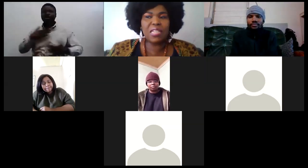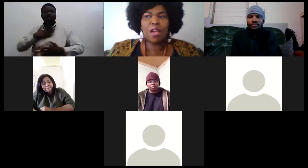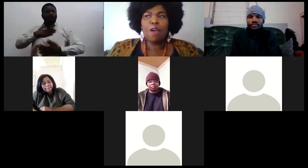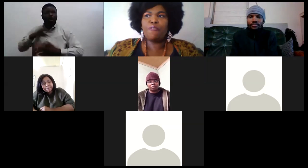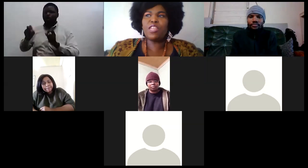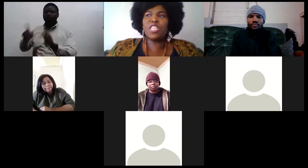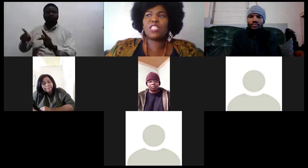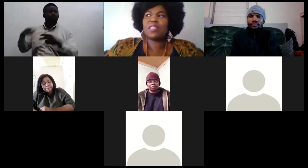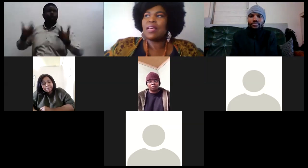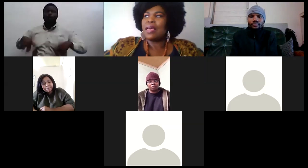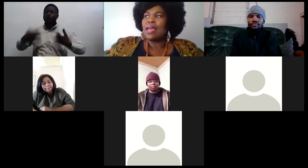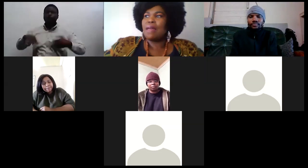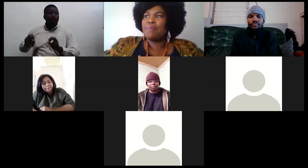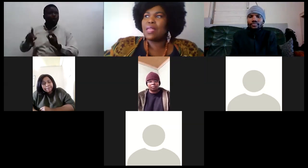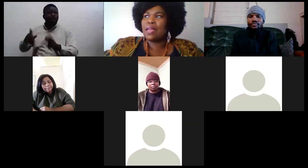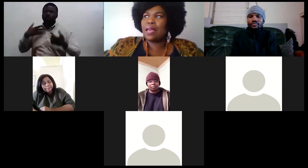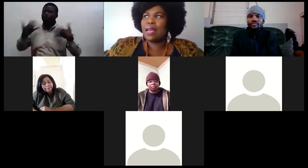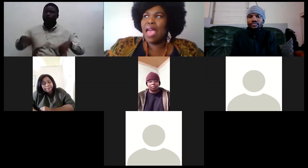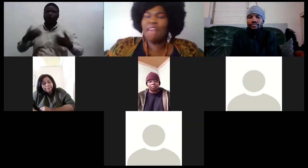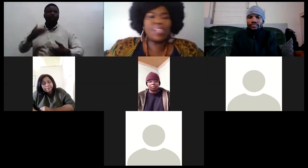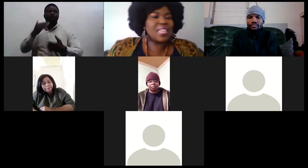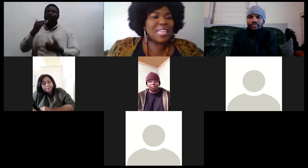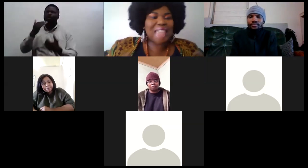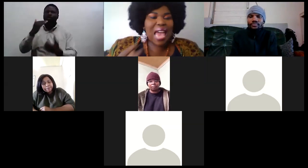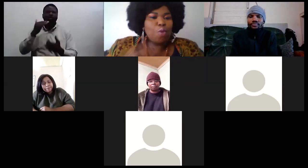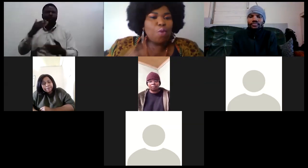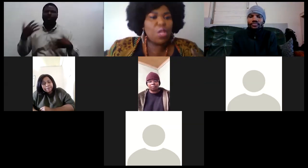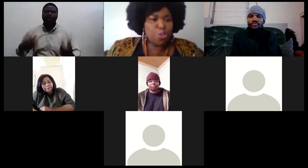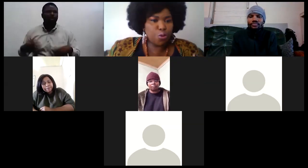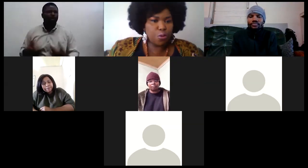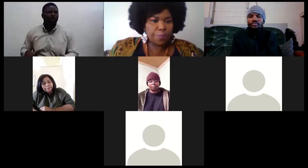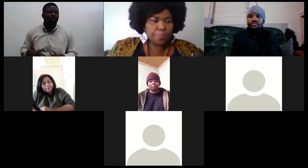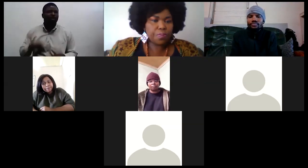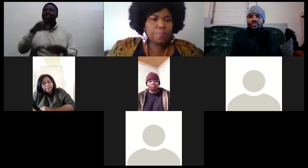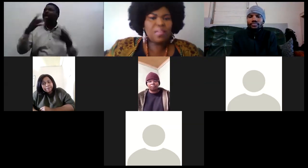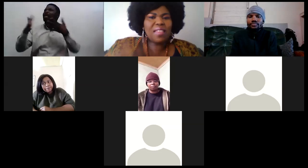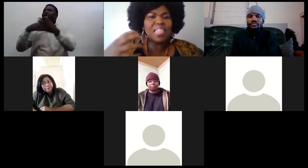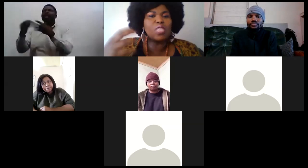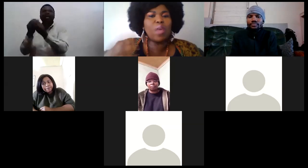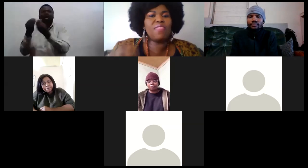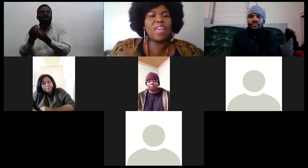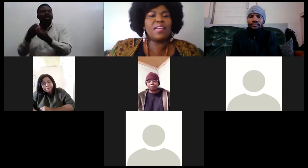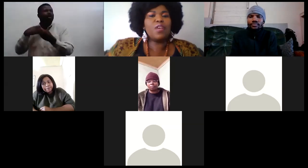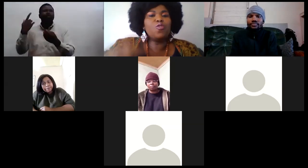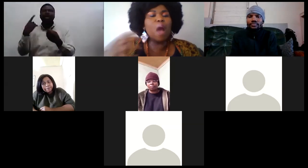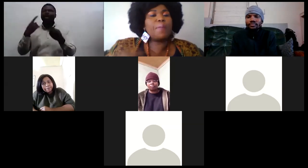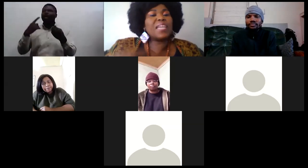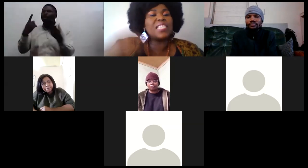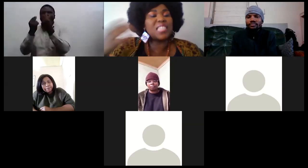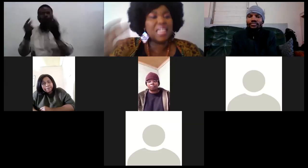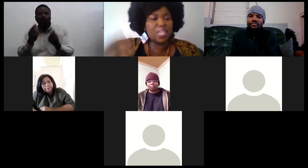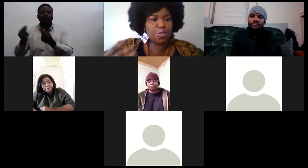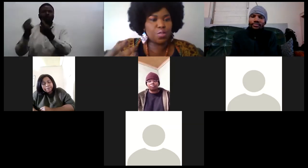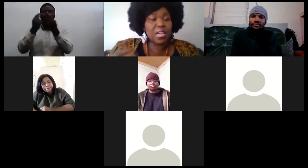moment for this everything that i am going through that is when then you are